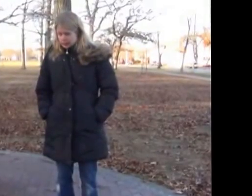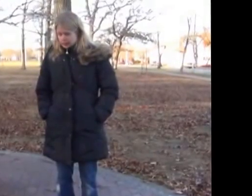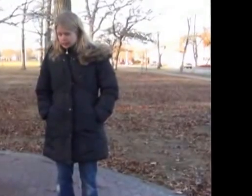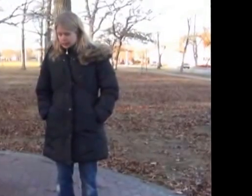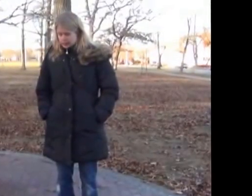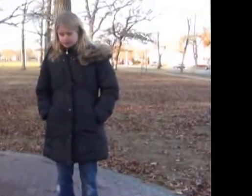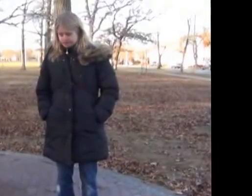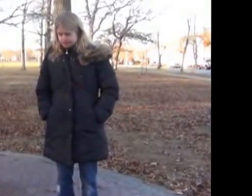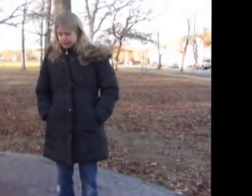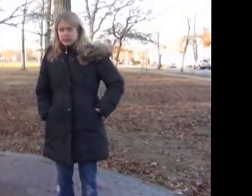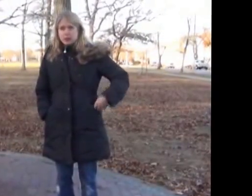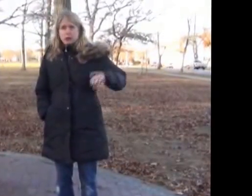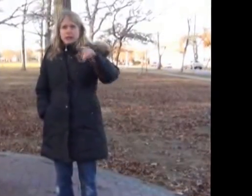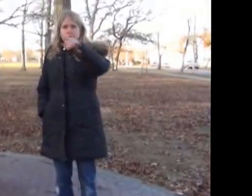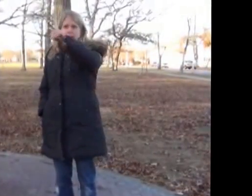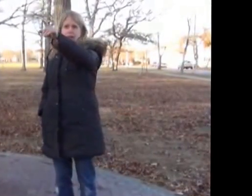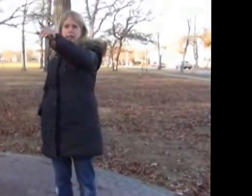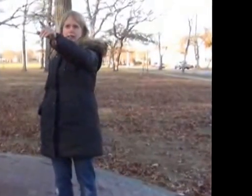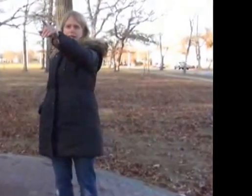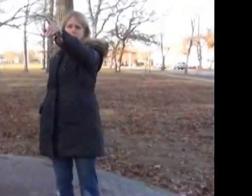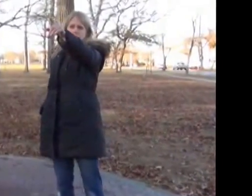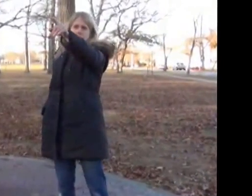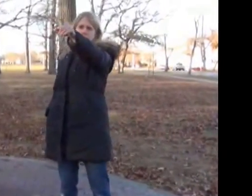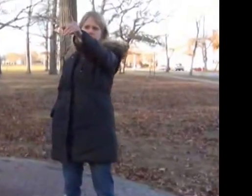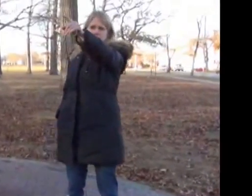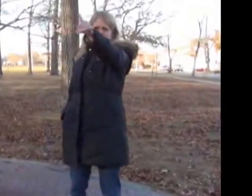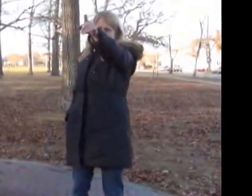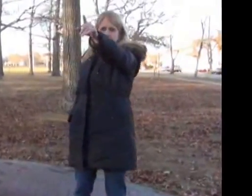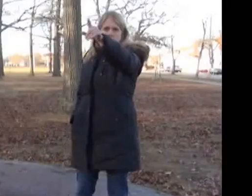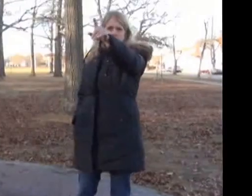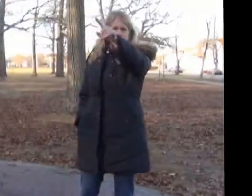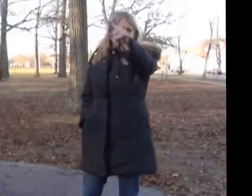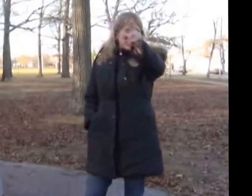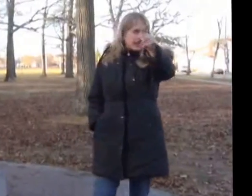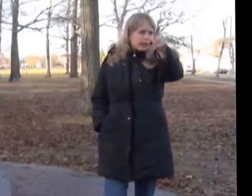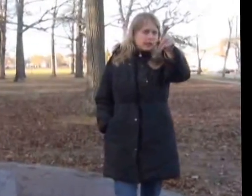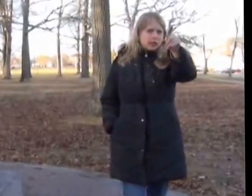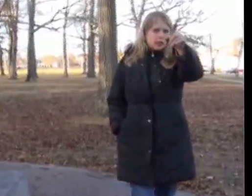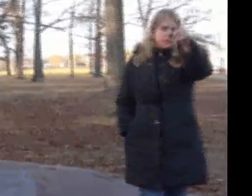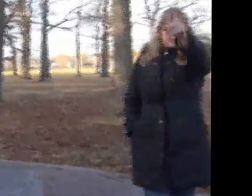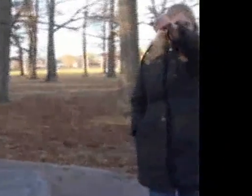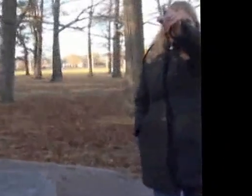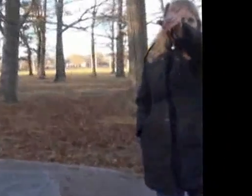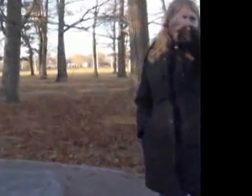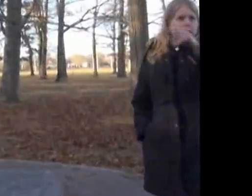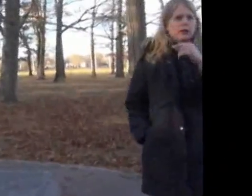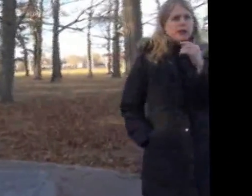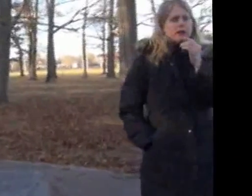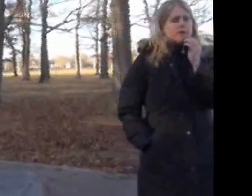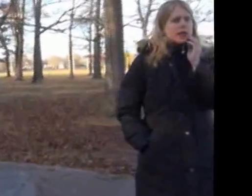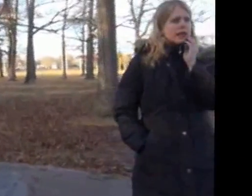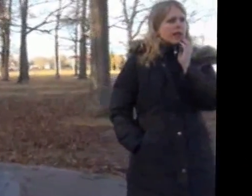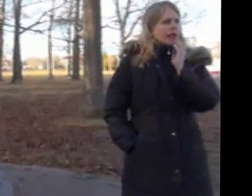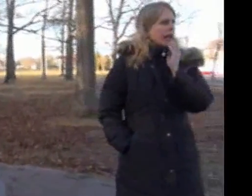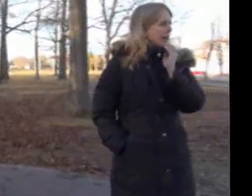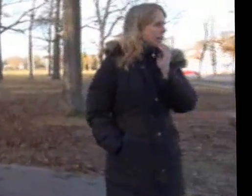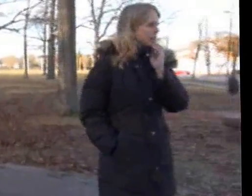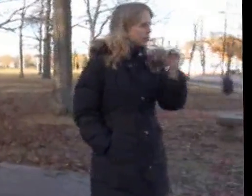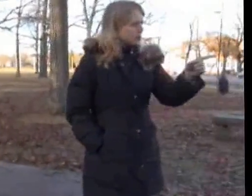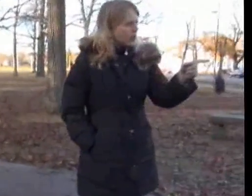And he's an amazing man. He actually lived over in that neighborhood right over there. And do you